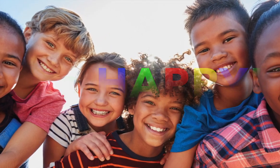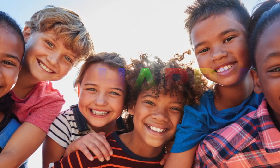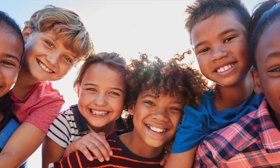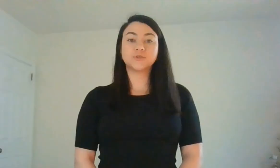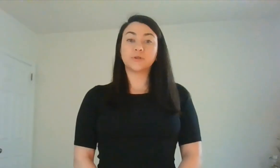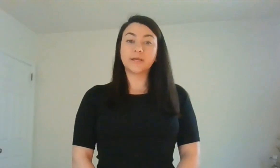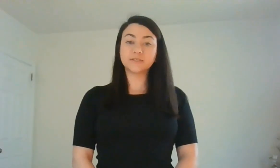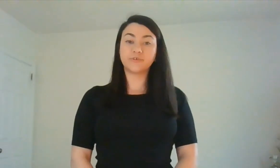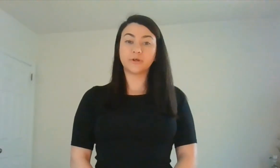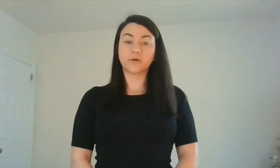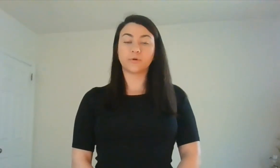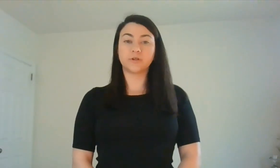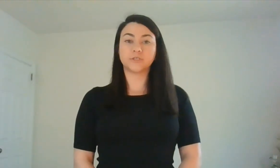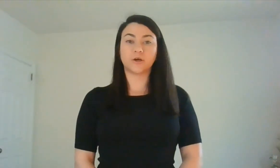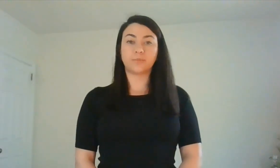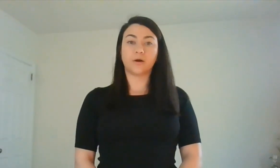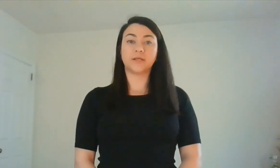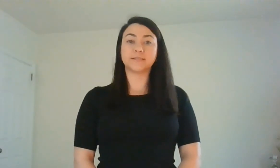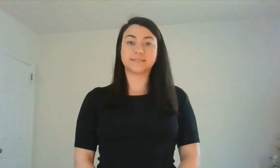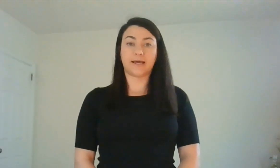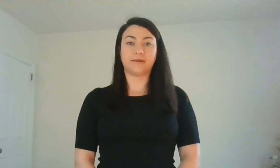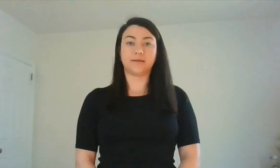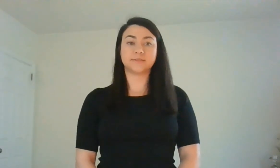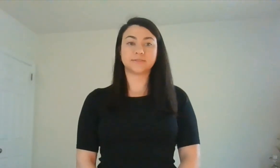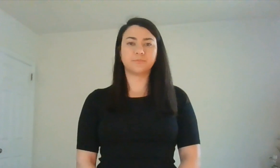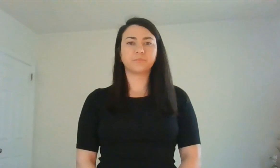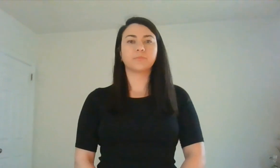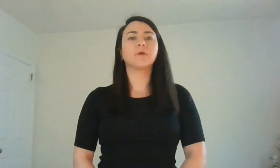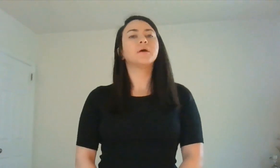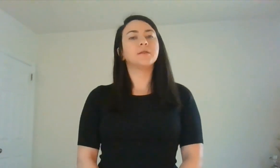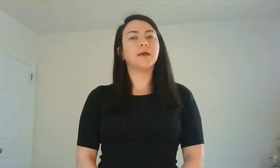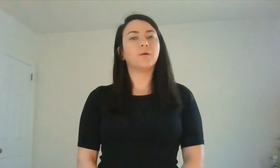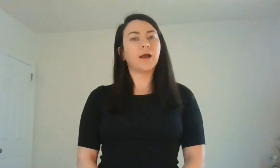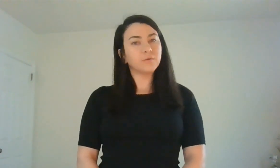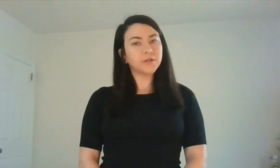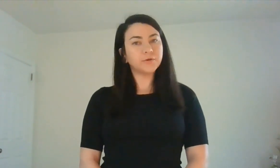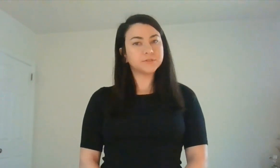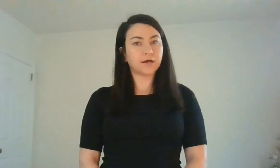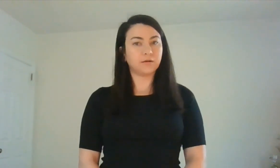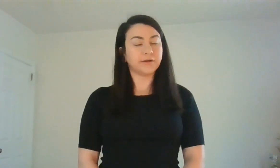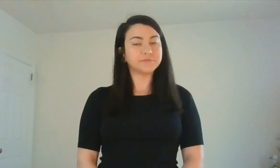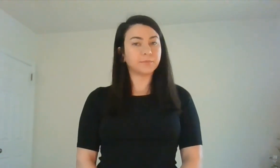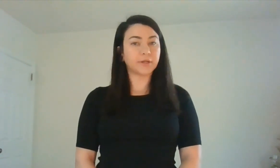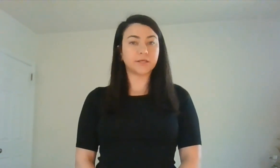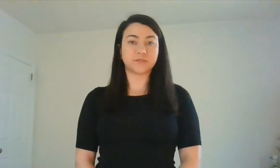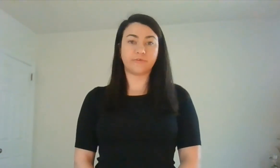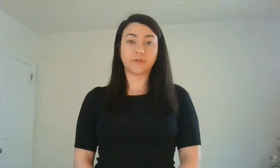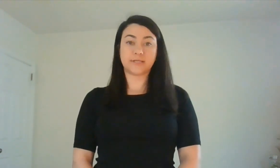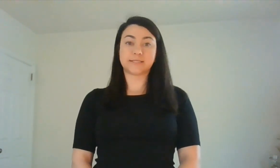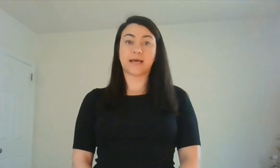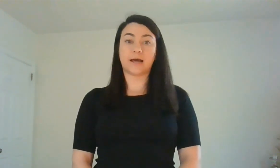So the next feeling that we're going to talk about is sadness. Now, how can you tell if somebody is feeling sad?